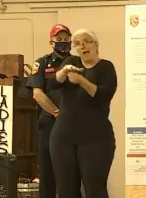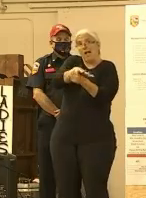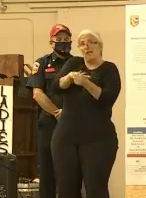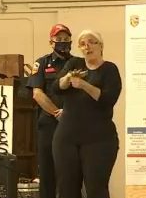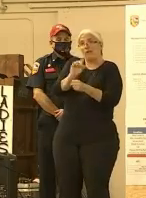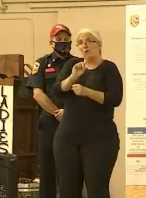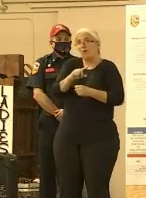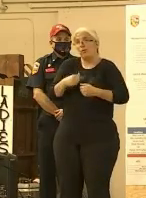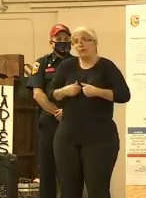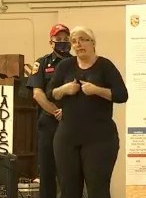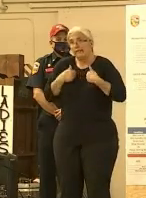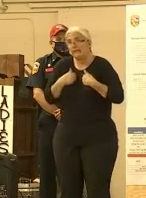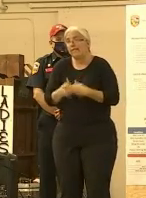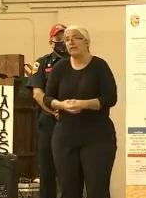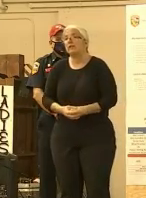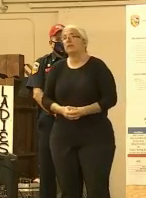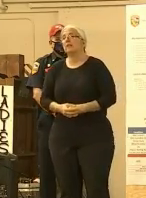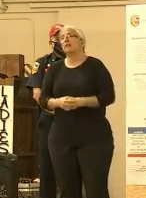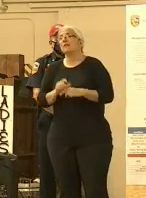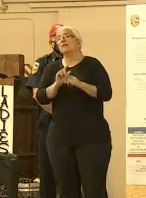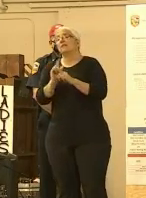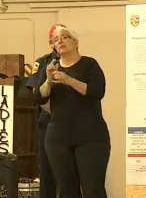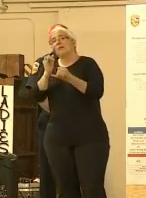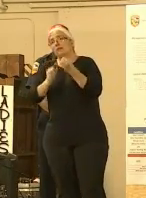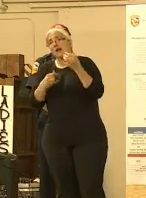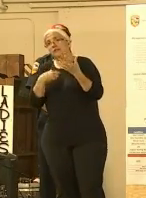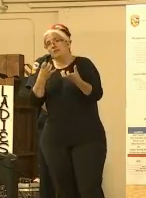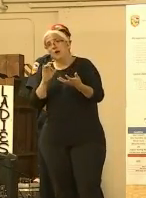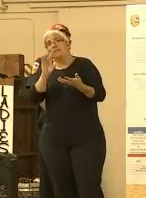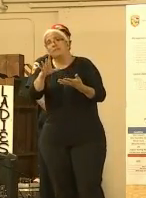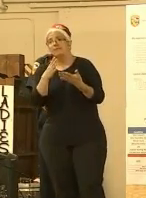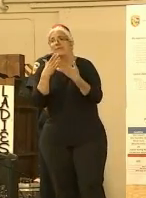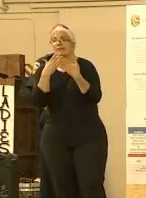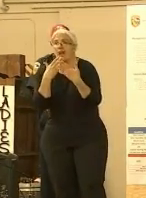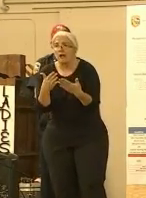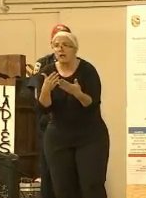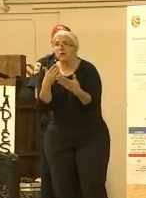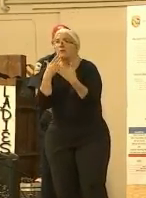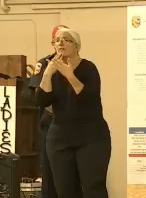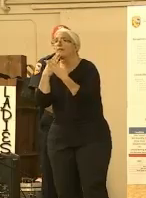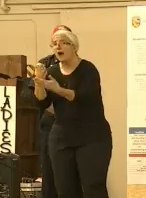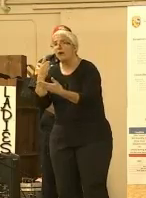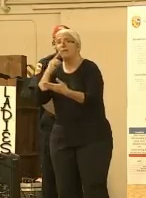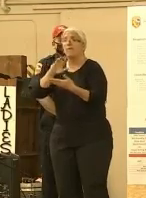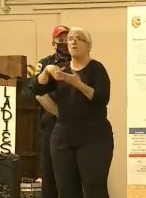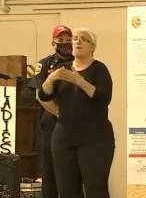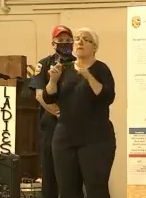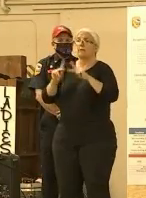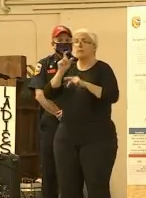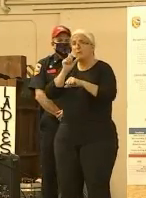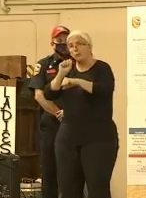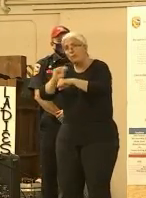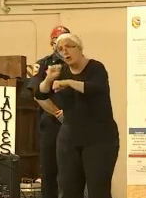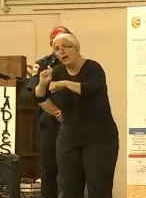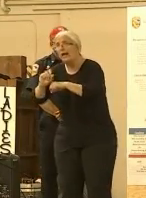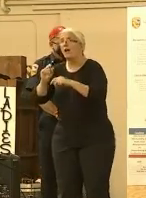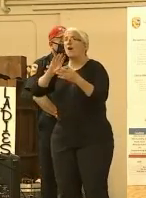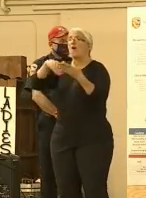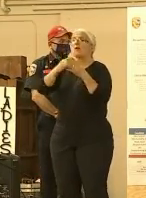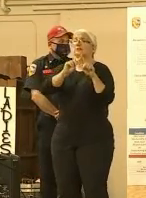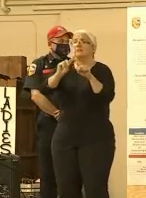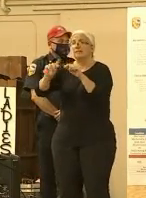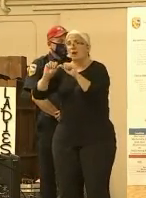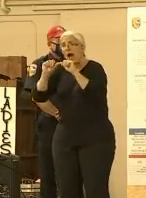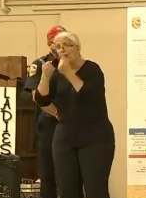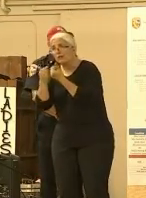Lastly, I just want to close and say thank you. Thank you to the first responders, our cooperators, everyone supporting our firefighters